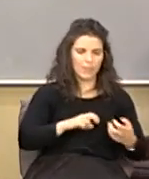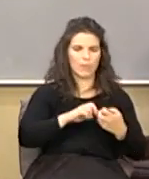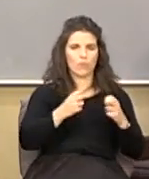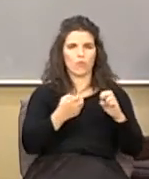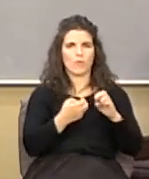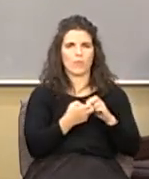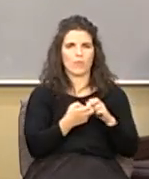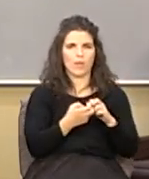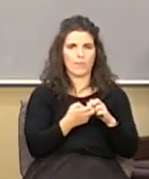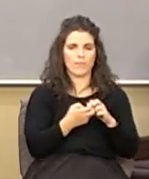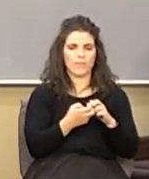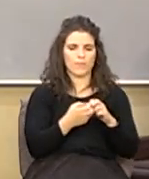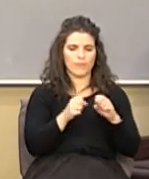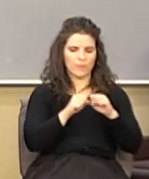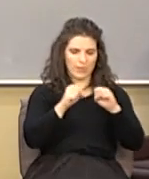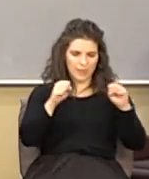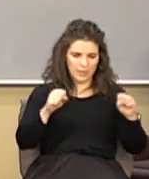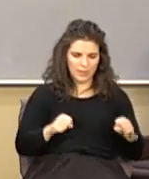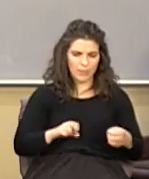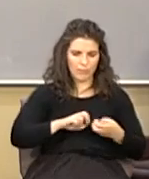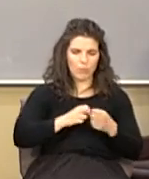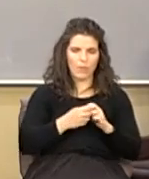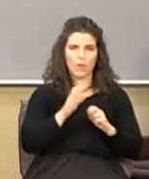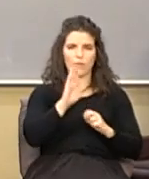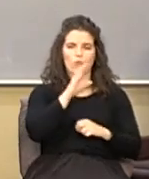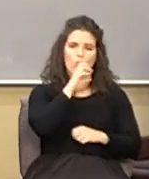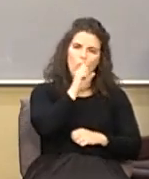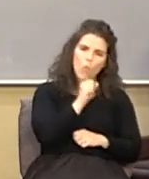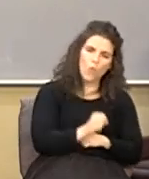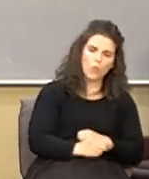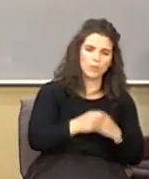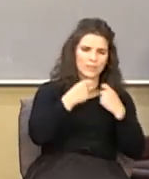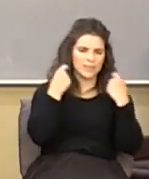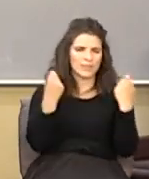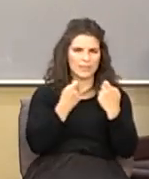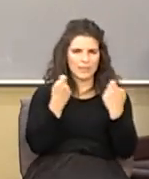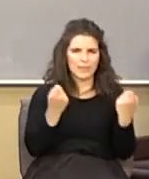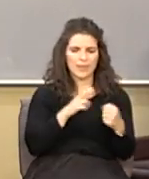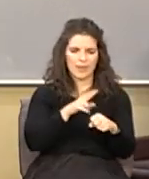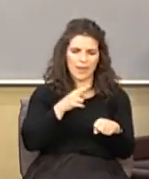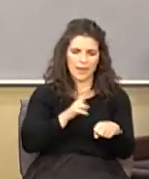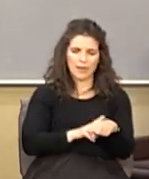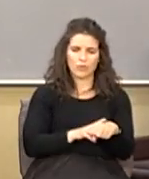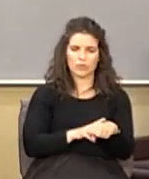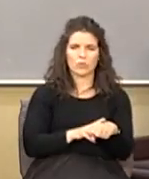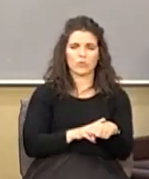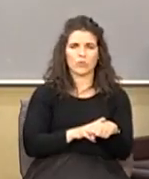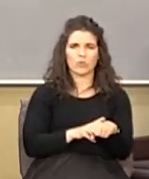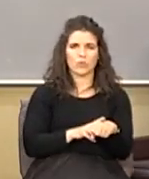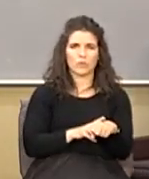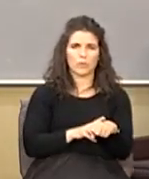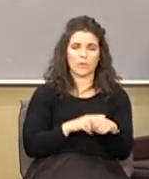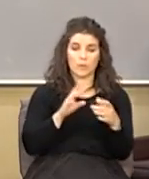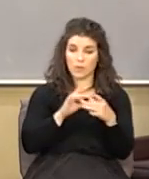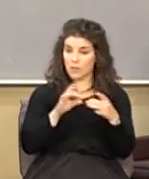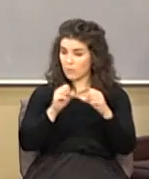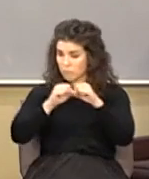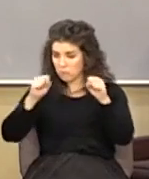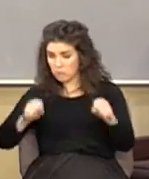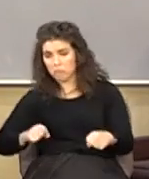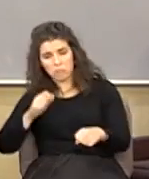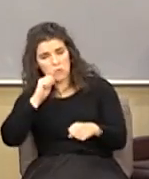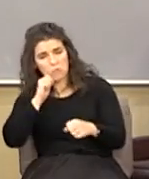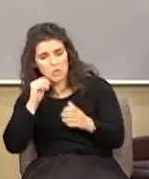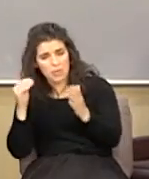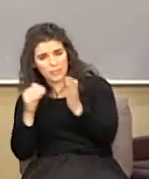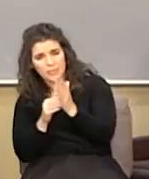is the systemic problem of your old sin nature and the claims of systemic racism in the